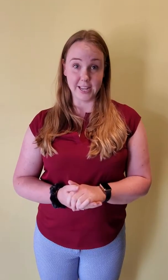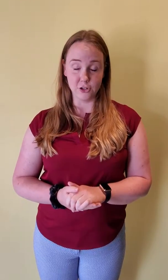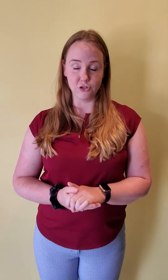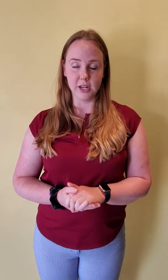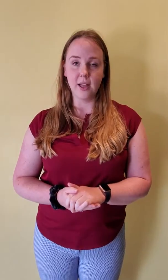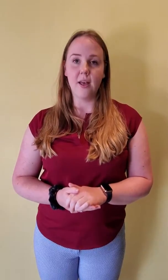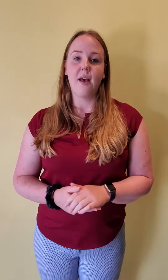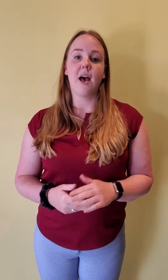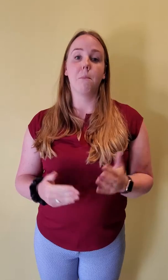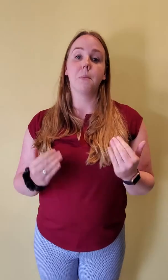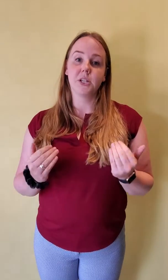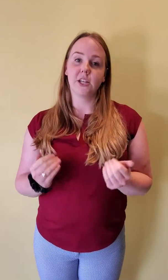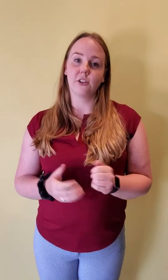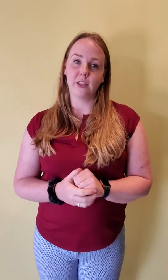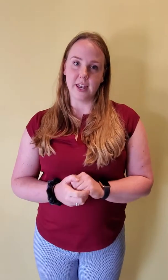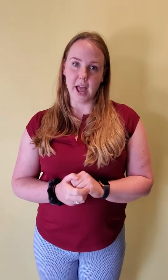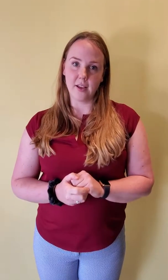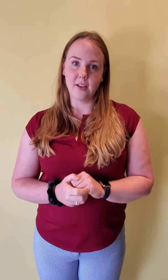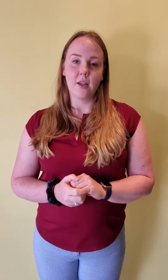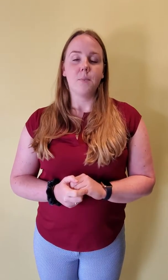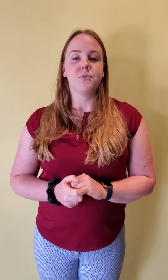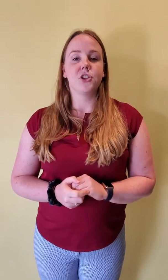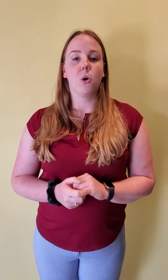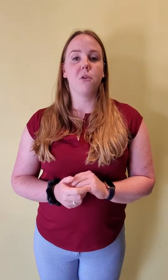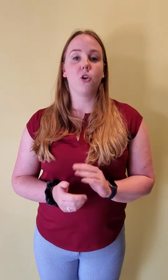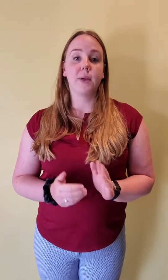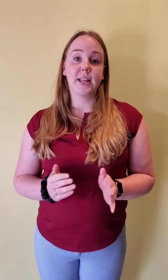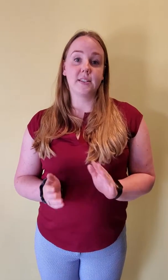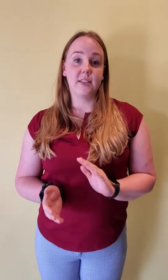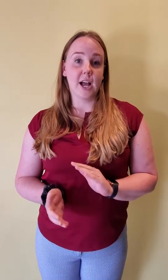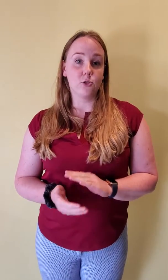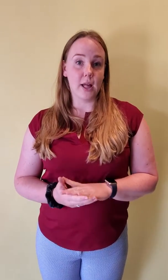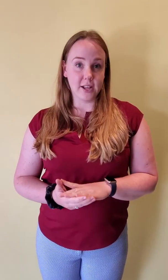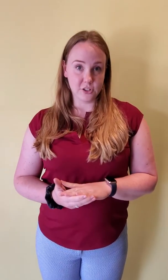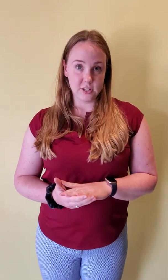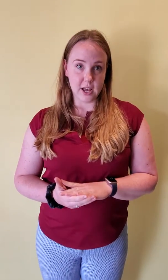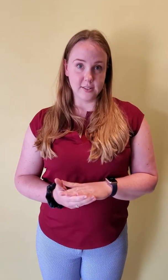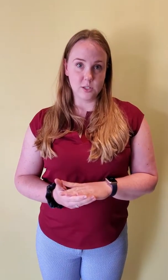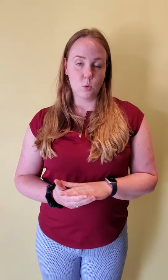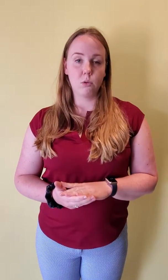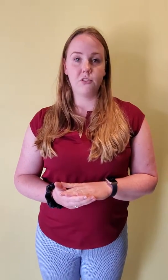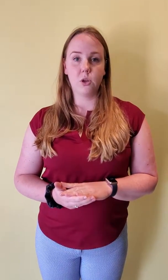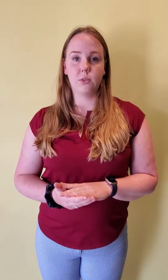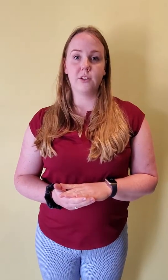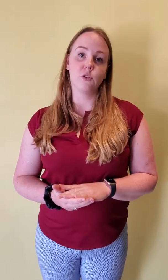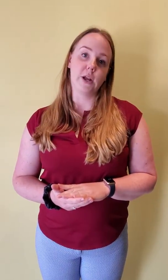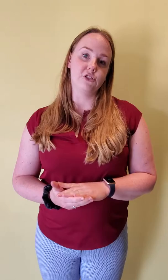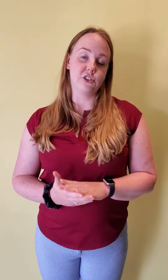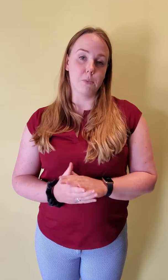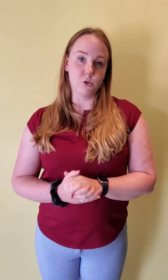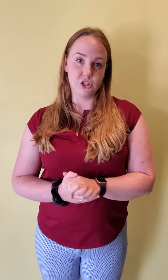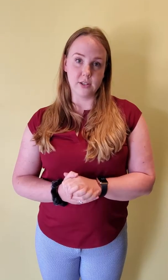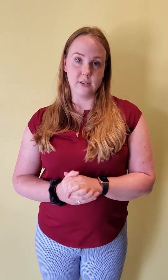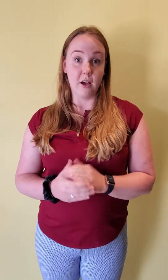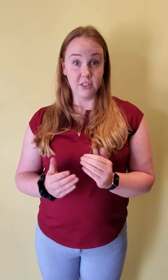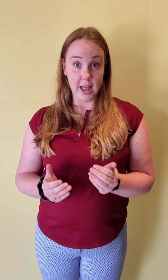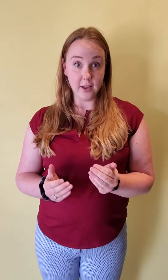injury but particularly the neck. So before we get into the actual exercises we'll review the different ranges of motion of the neck.